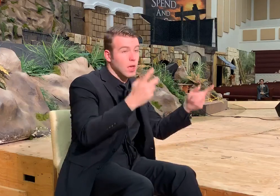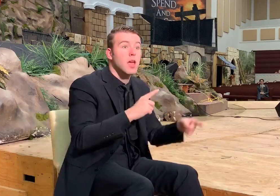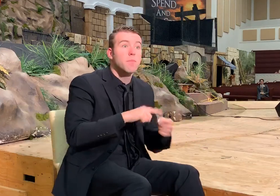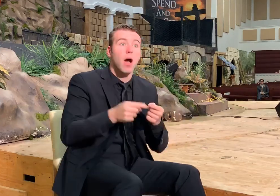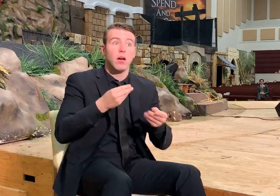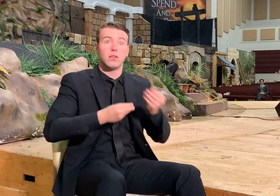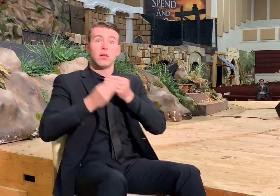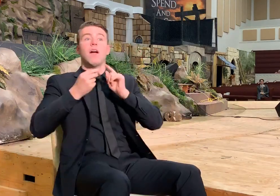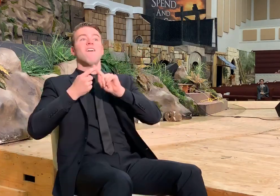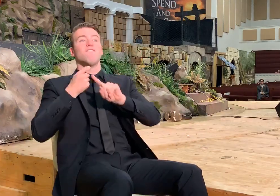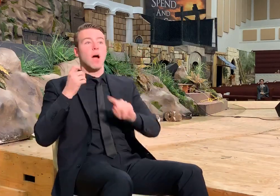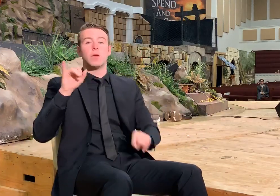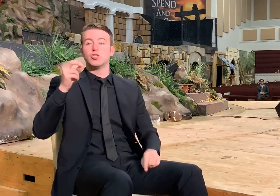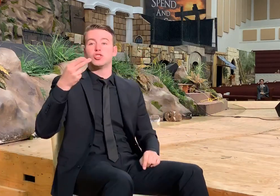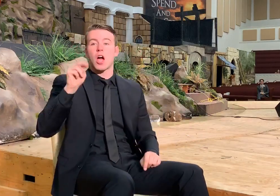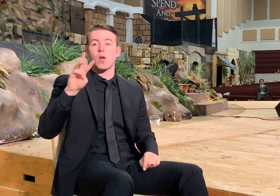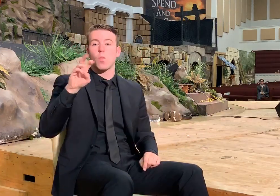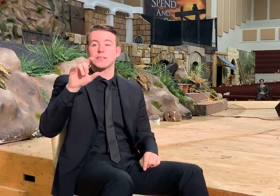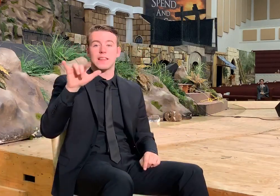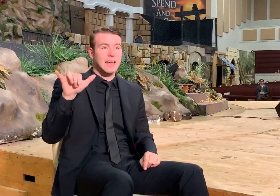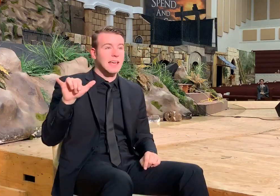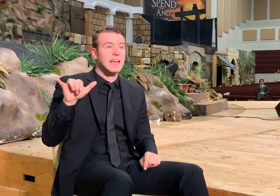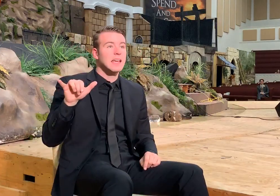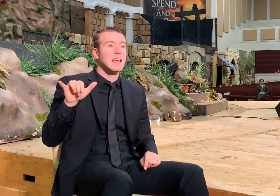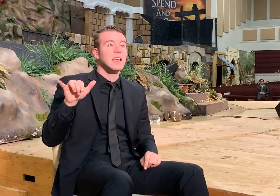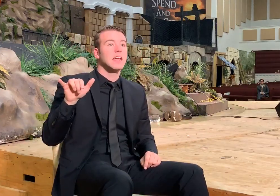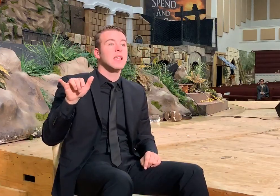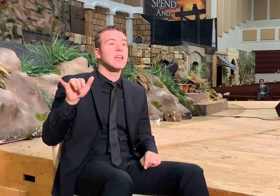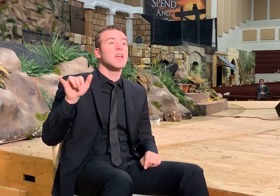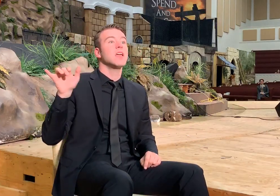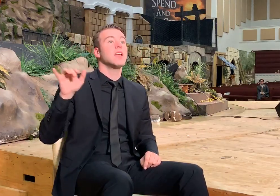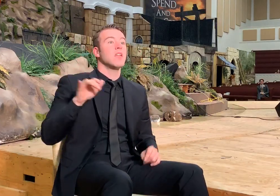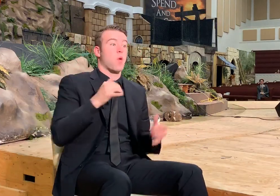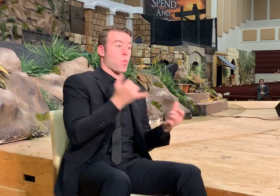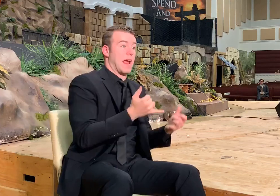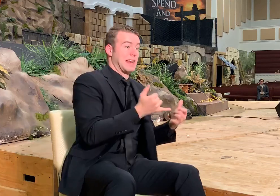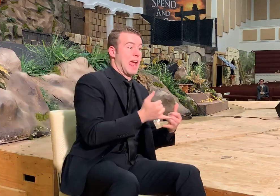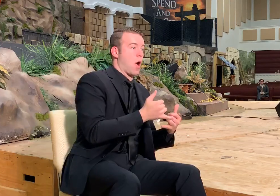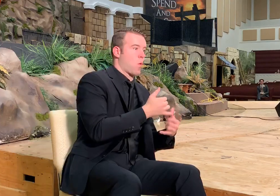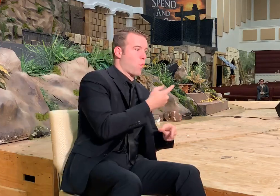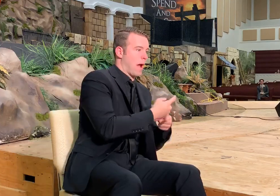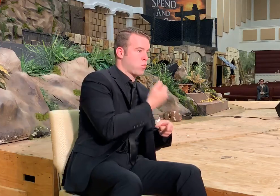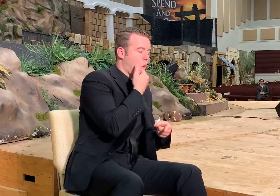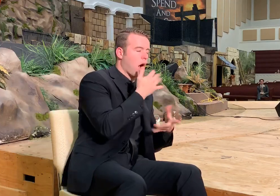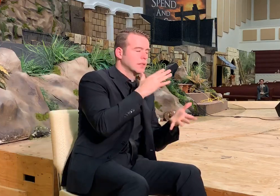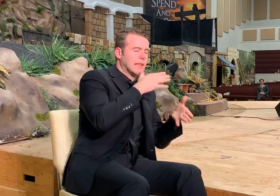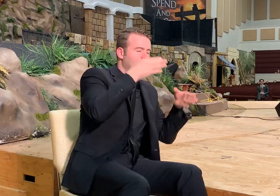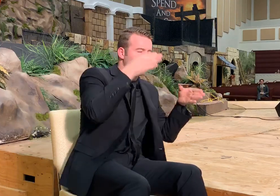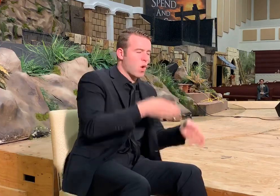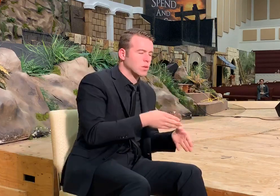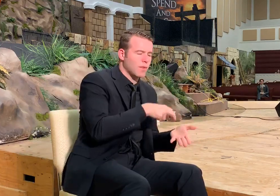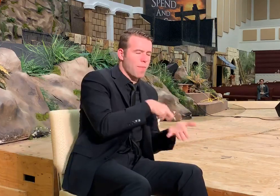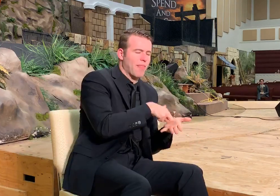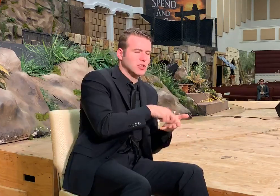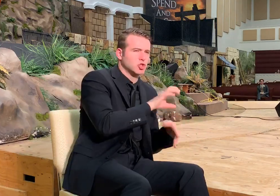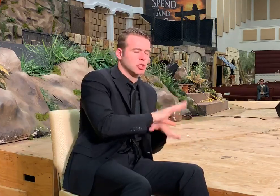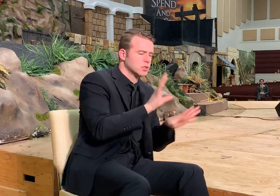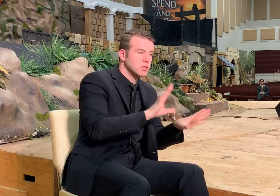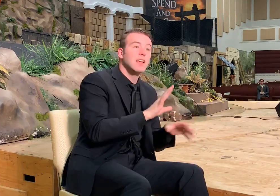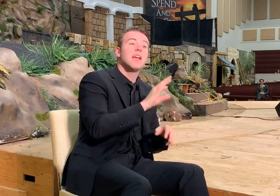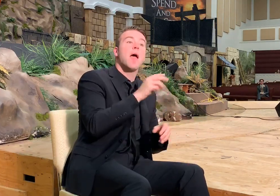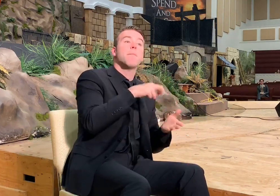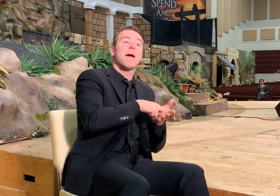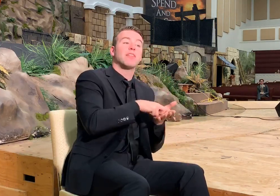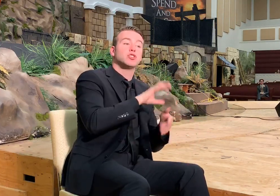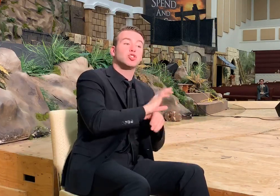to show you the impact the man had, not the right or wrong of the Methodist Church right now, but the Methodist Church's annual budget